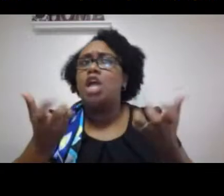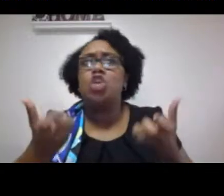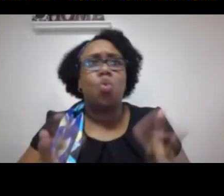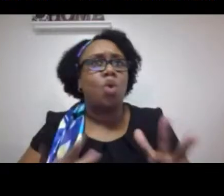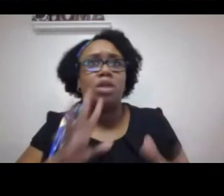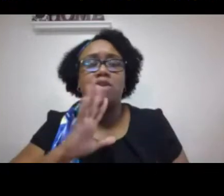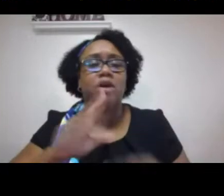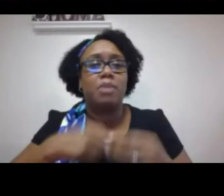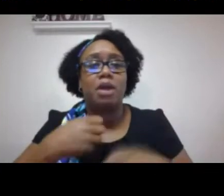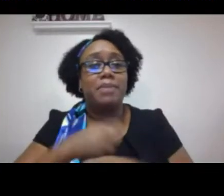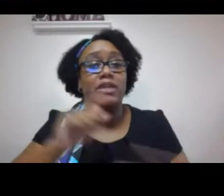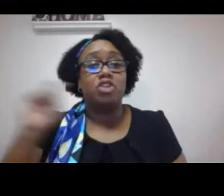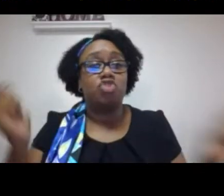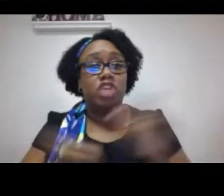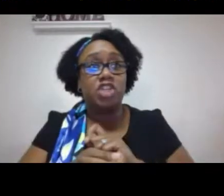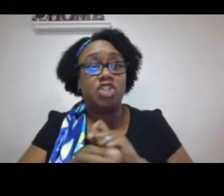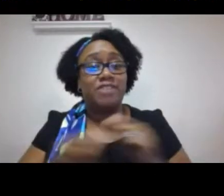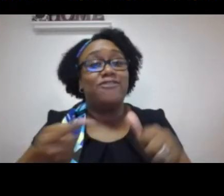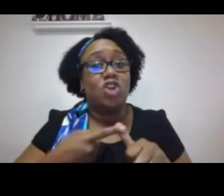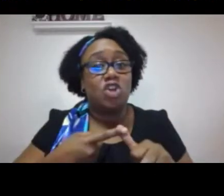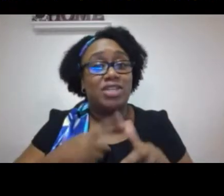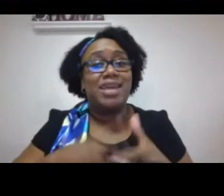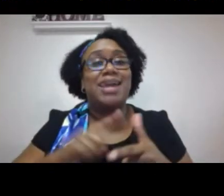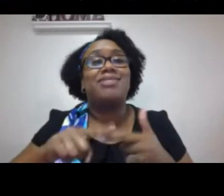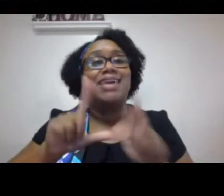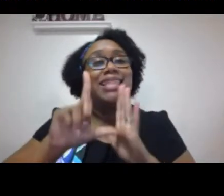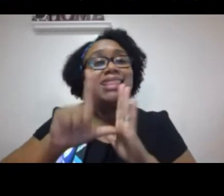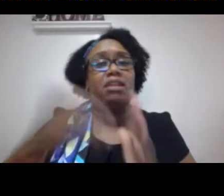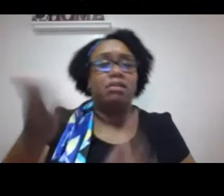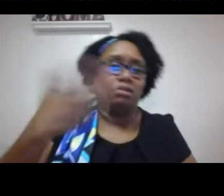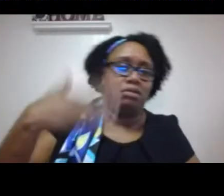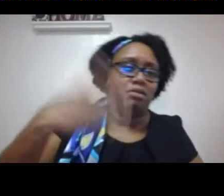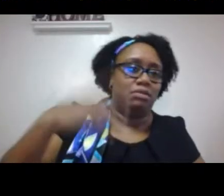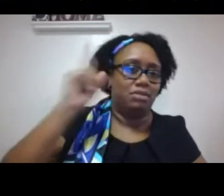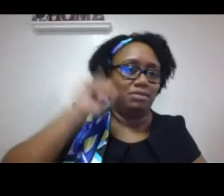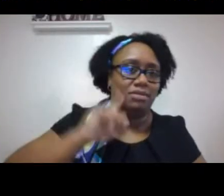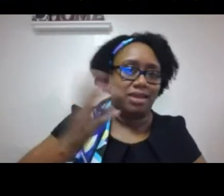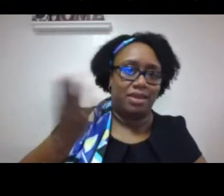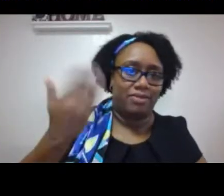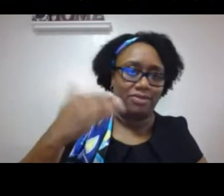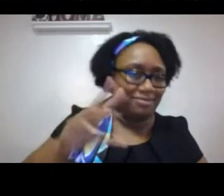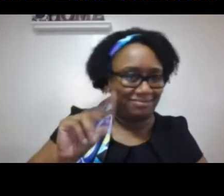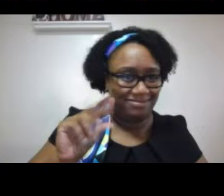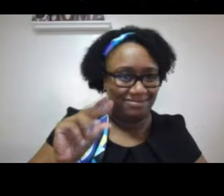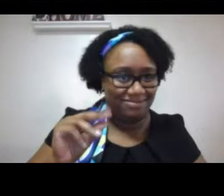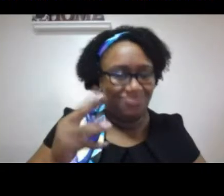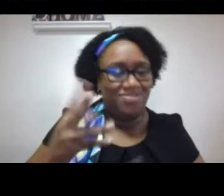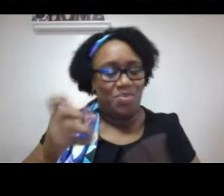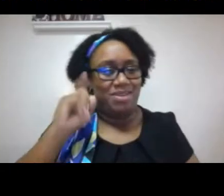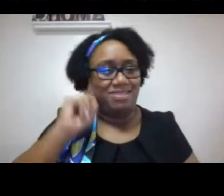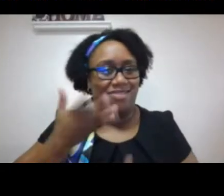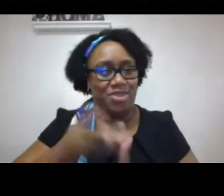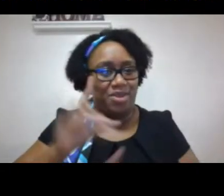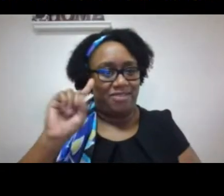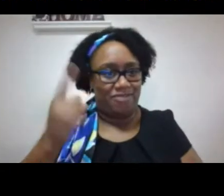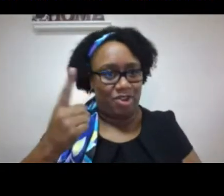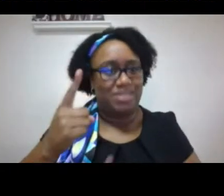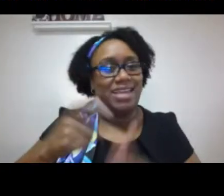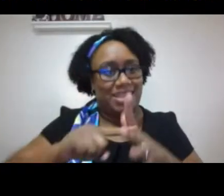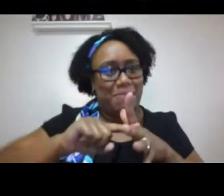when there are conversations about making changes the deaf professionals should be there